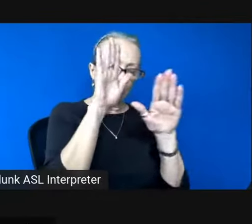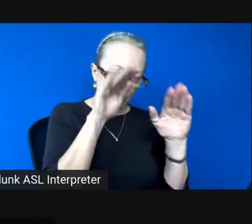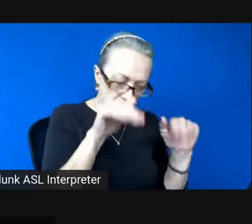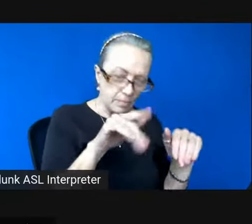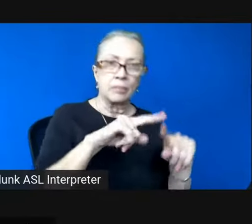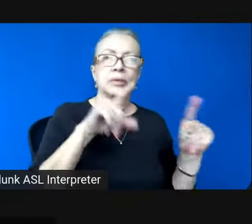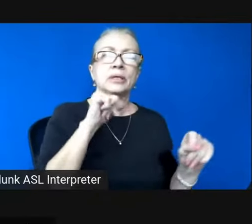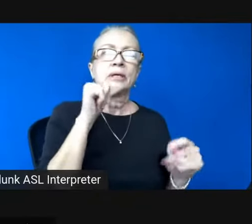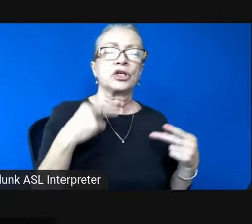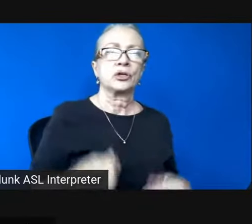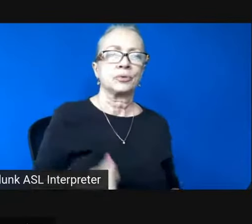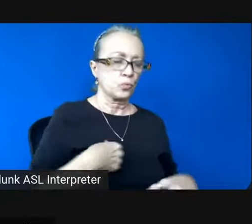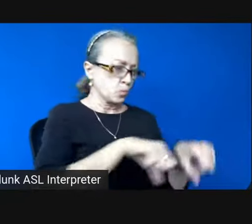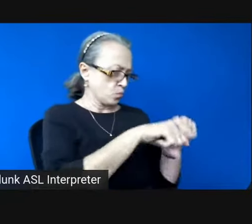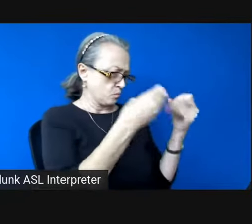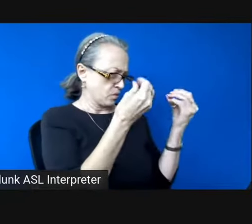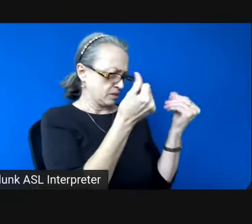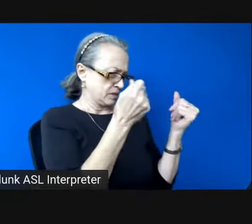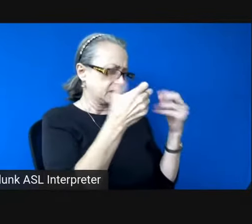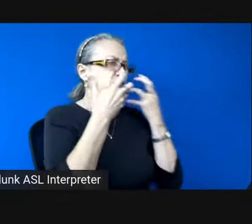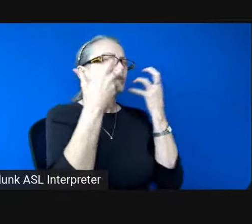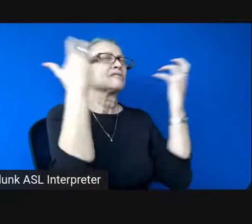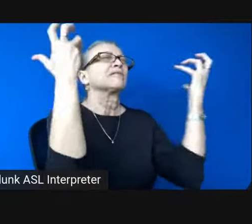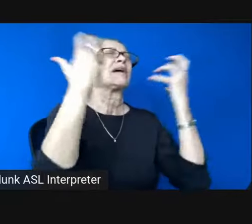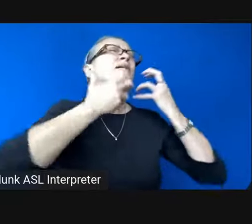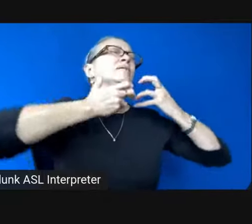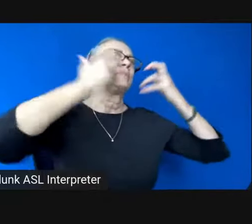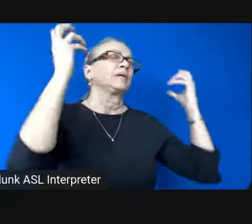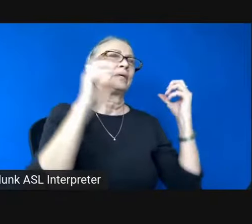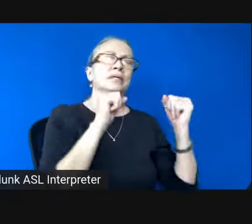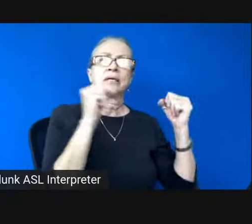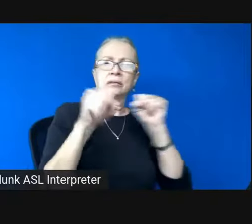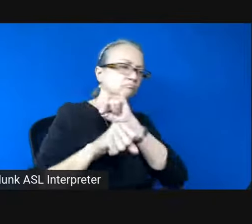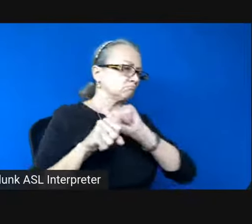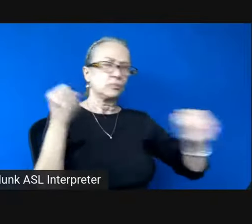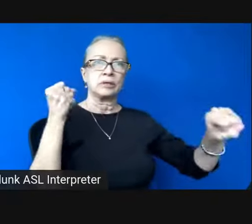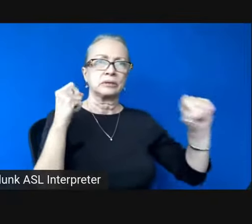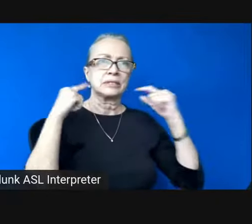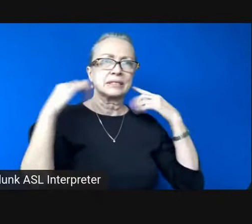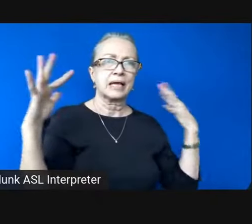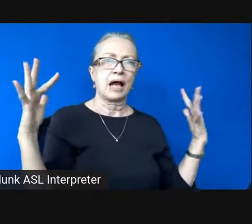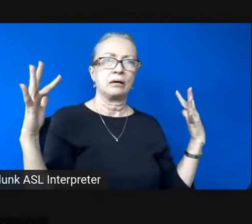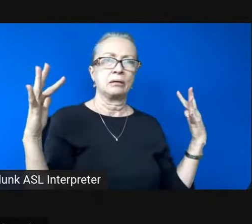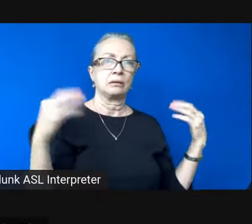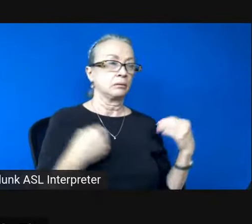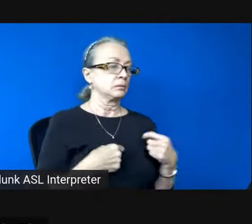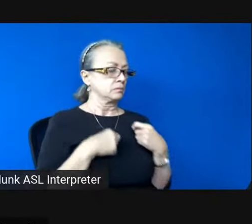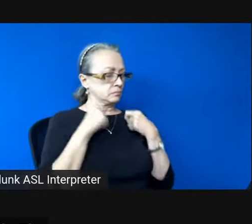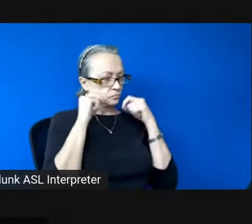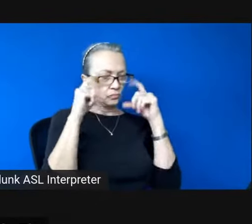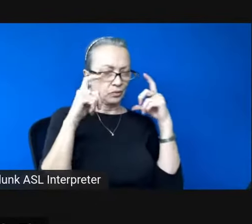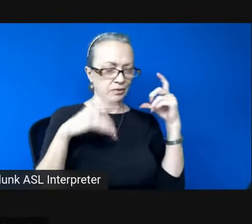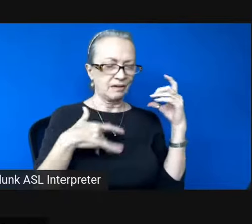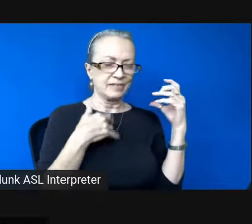screaming, then shattered the sound. When I woke up, I felt it, a twitching in